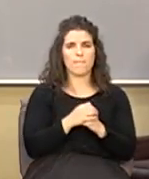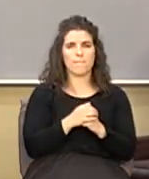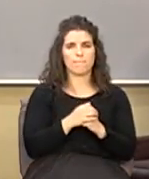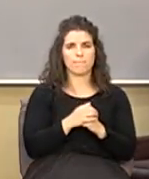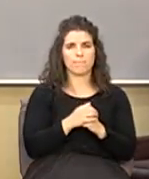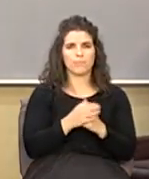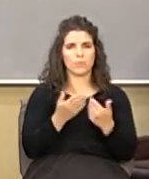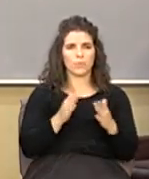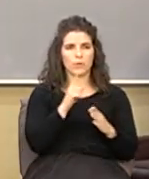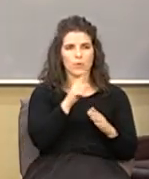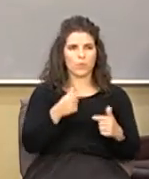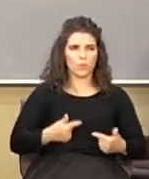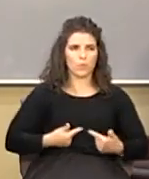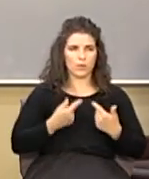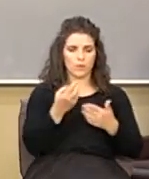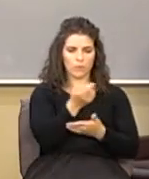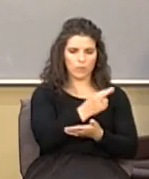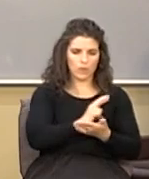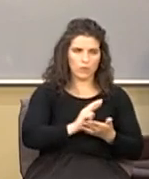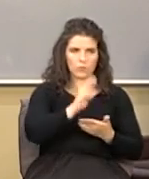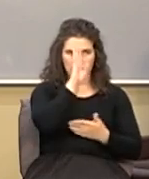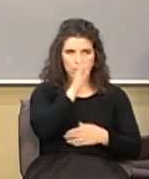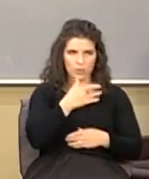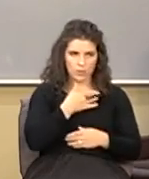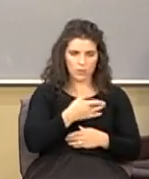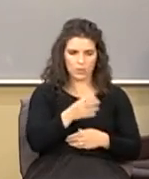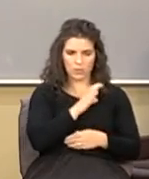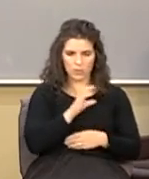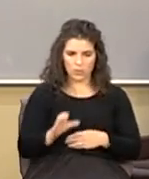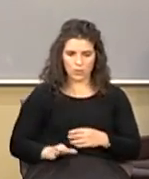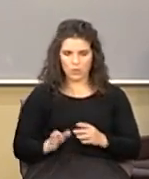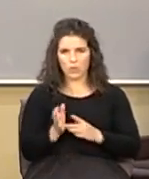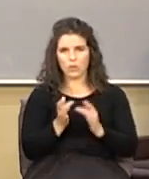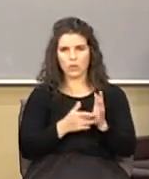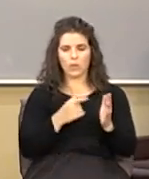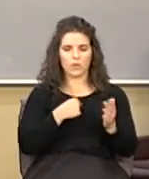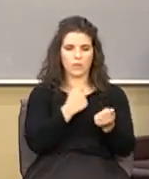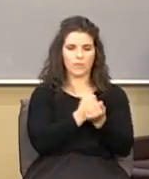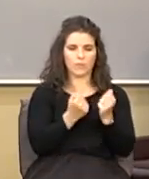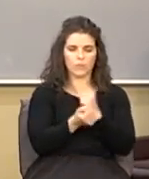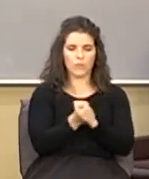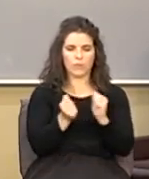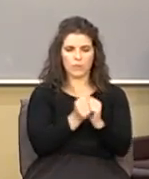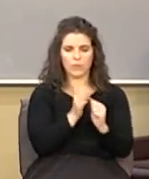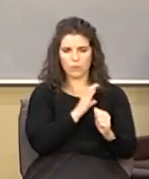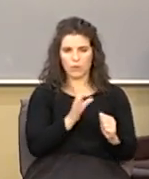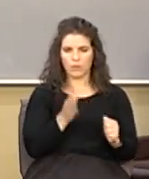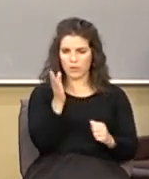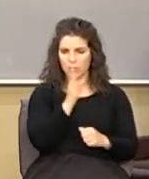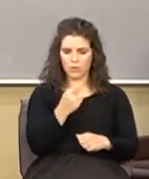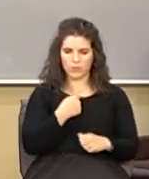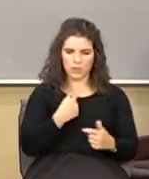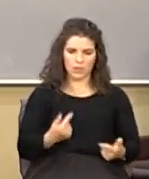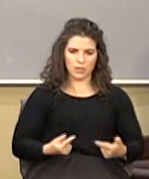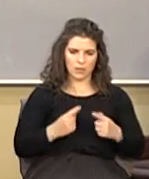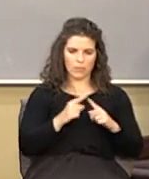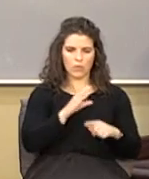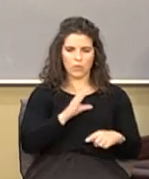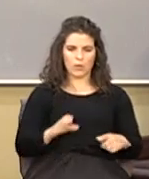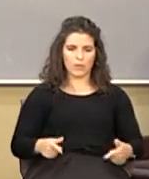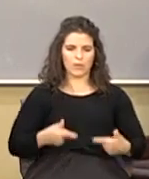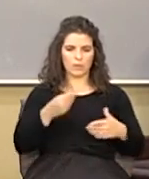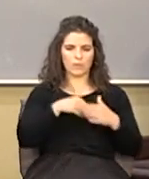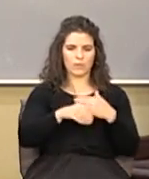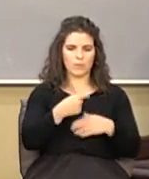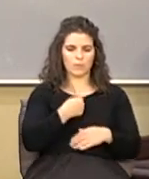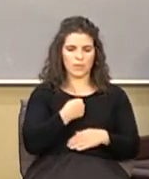the way you live righteously and godly in Christ Jesus I'm crucified with Christ nevertheless I live yet not I but Christ lives in me